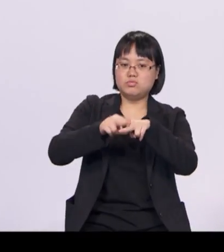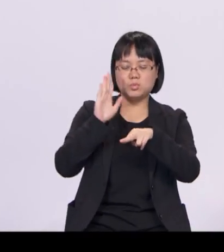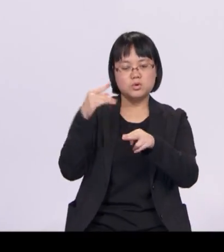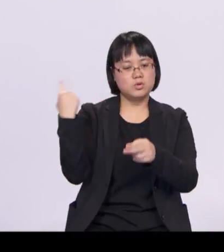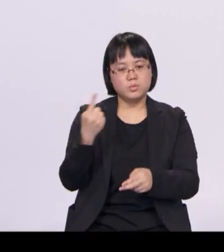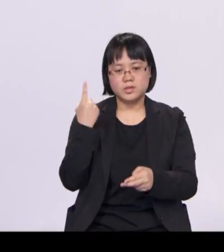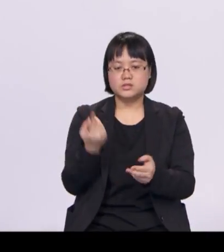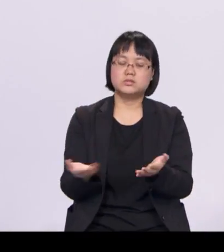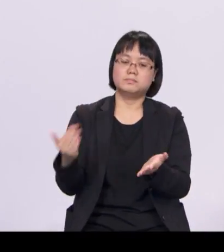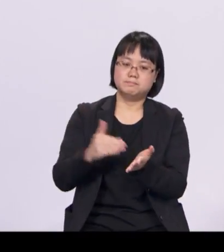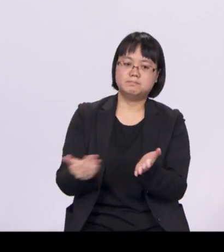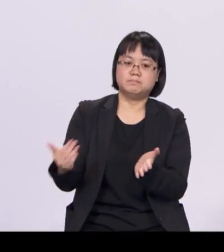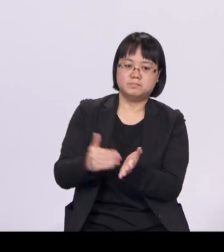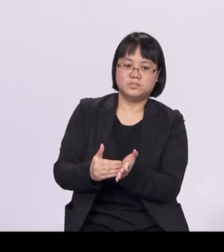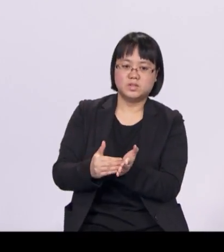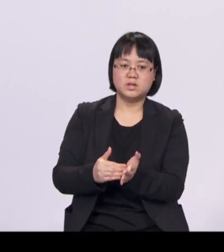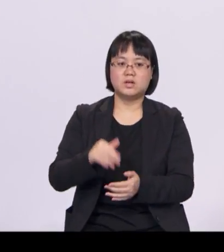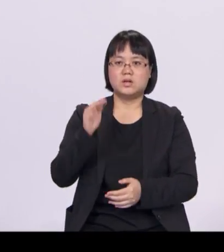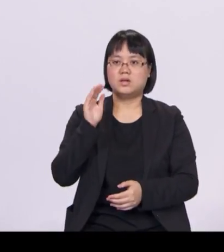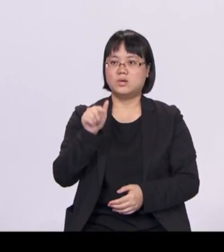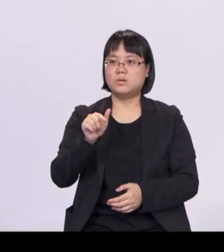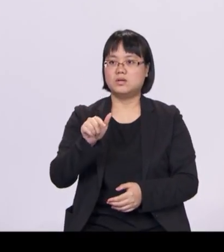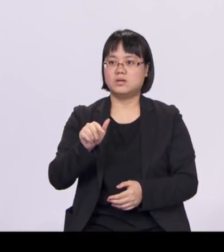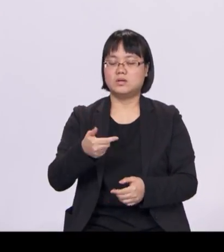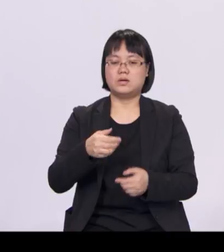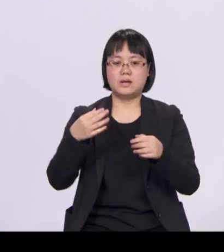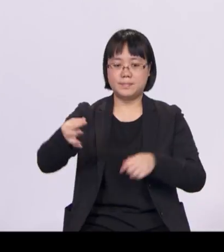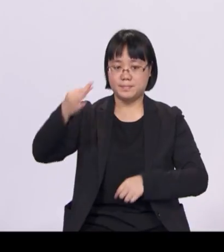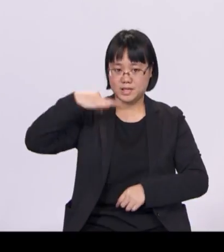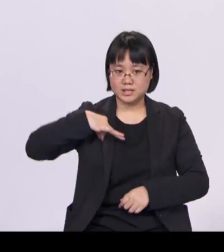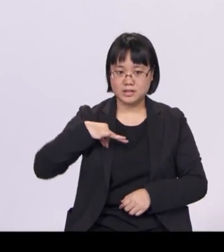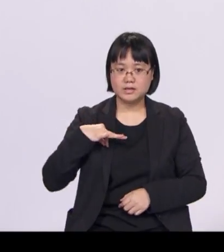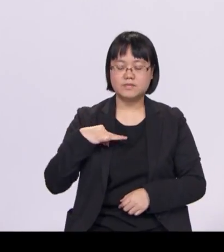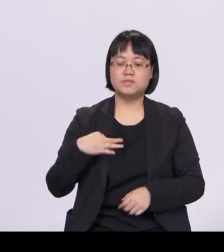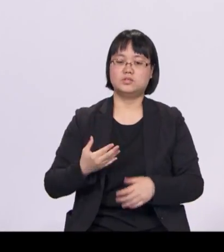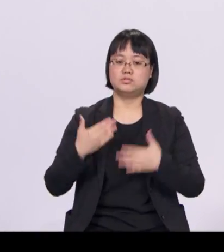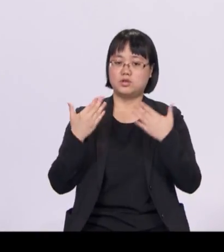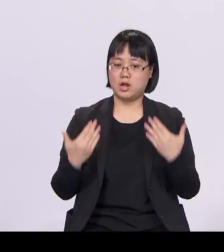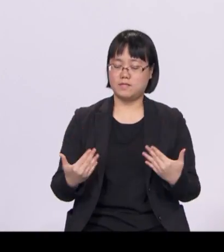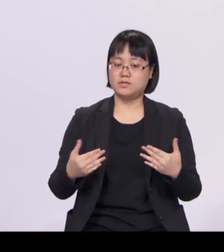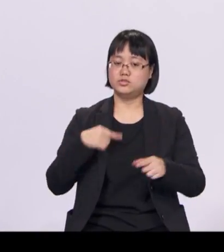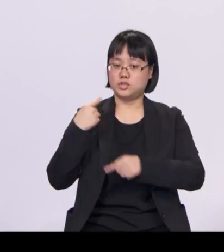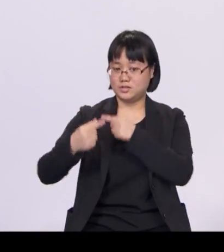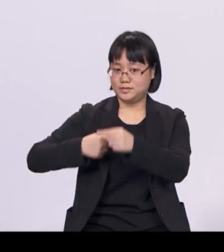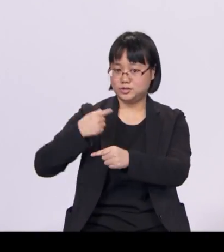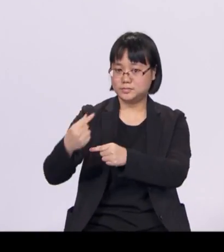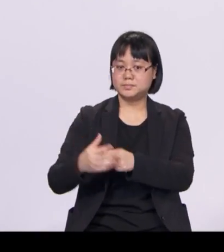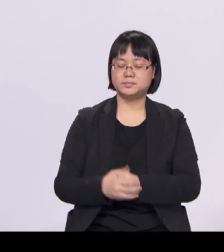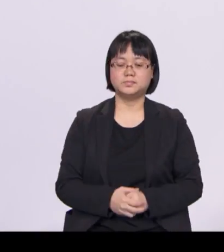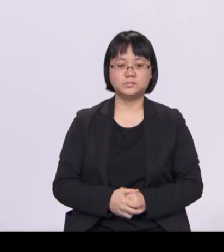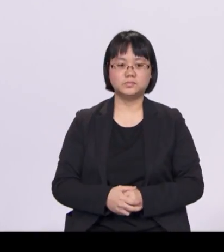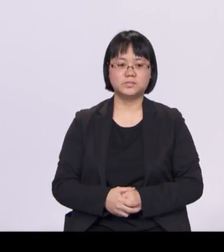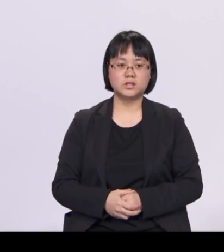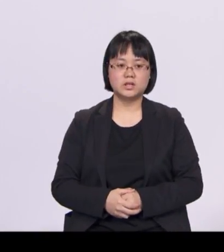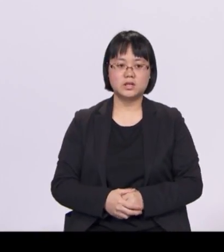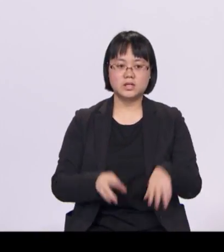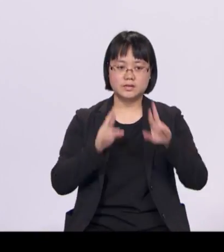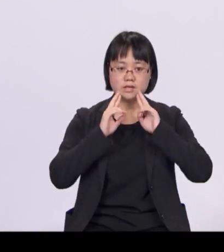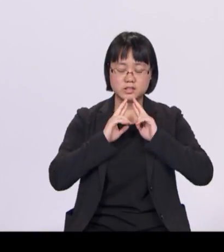broadly and will directly benefit current generations. The responsible way to pay for